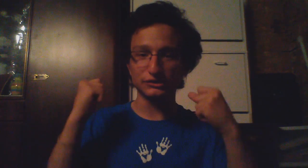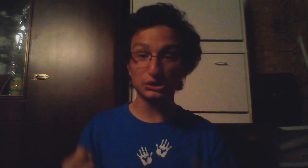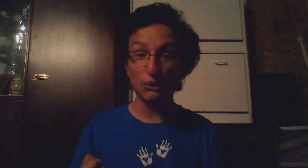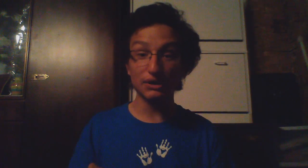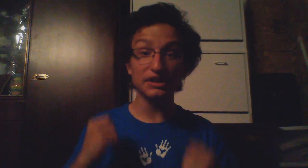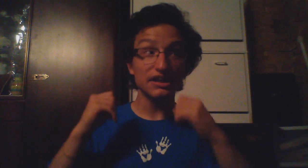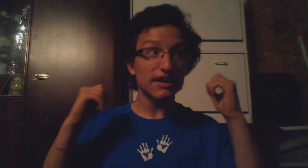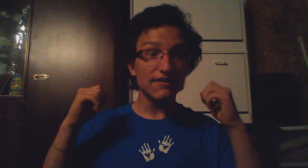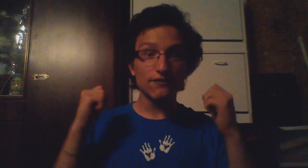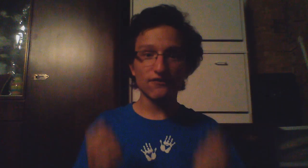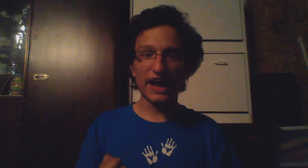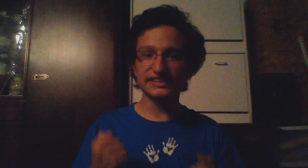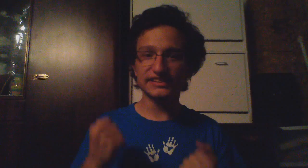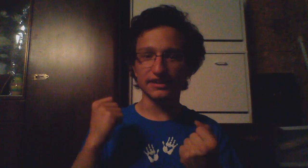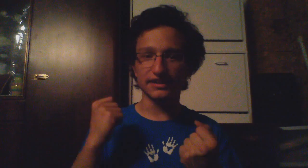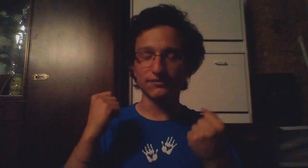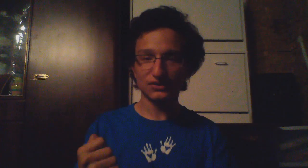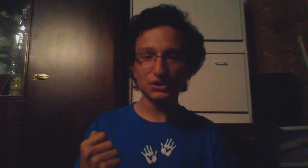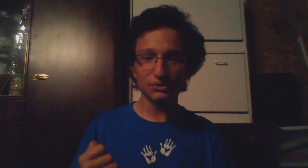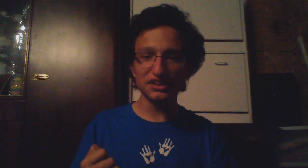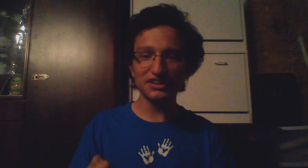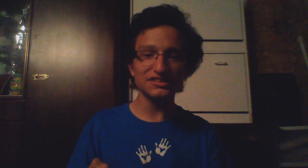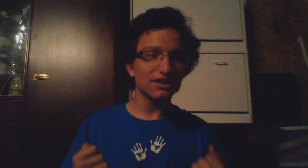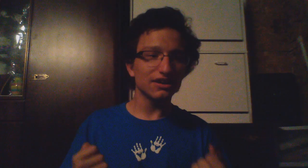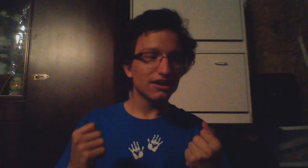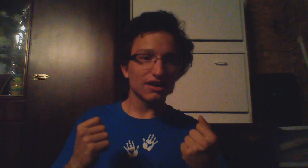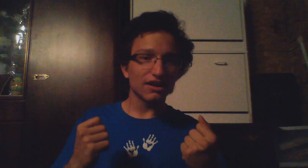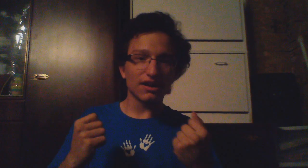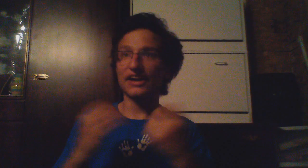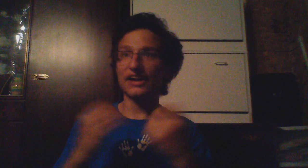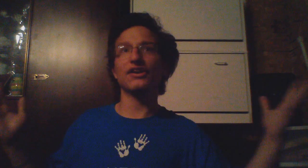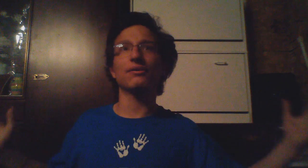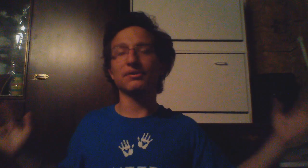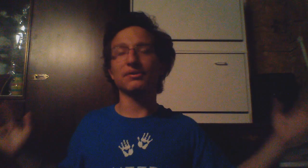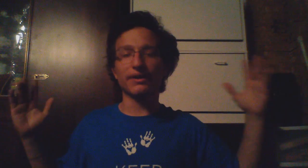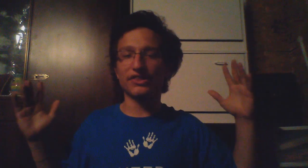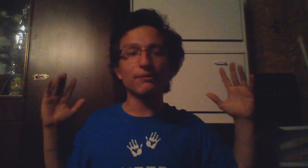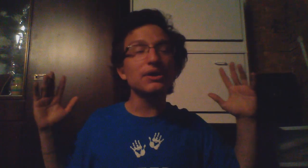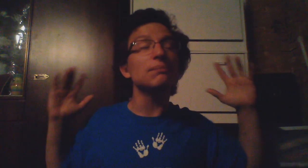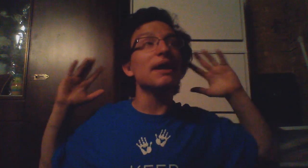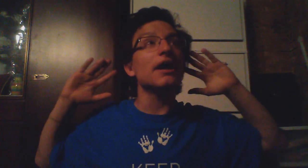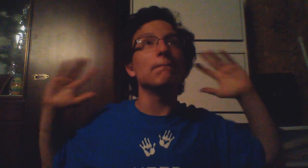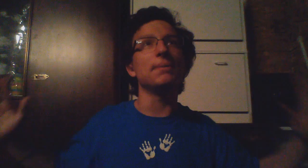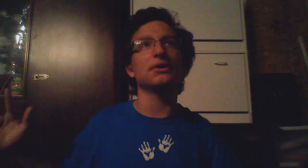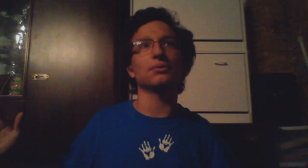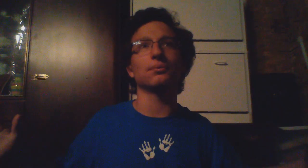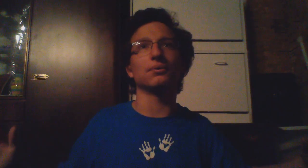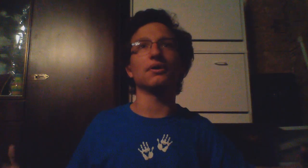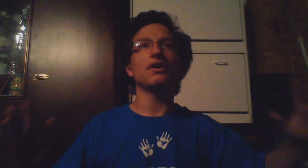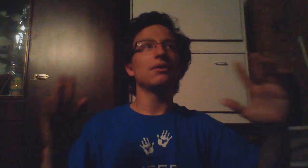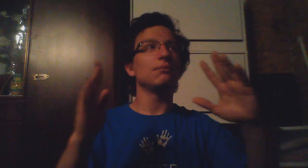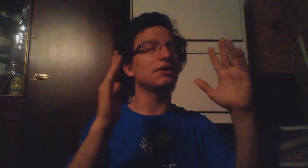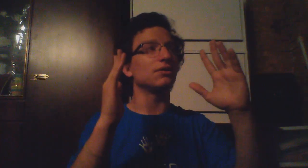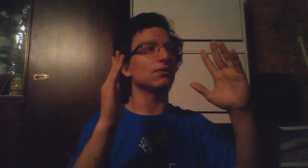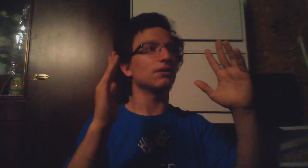growing fast and furious I think we I think we could make a better award we could learn